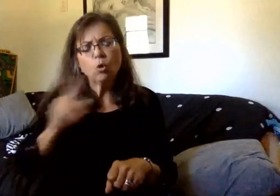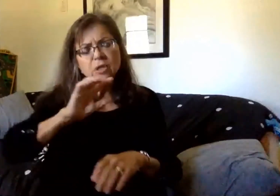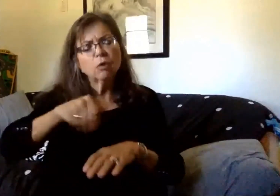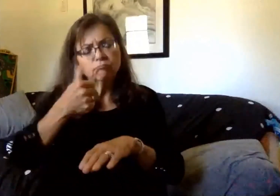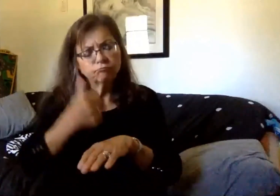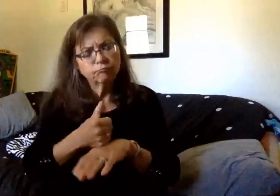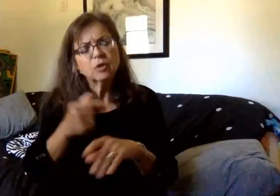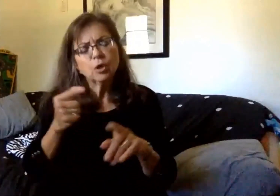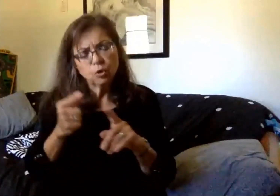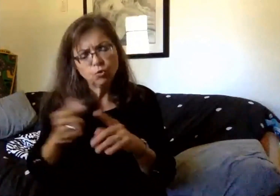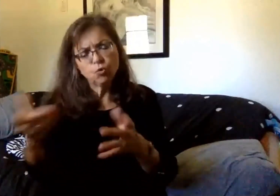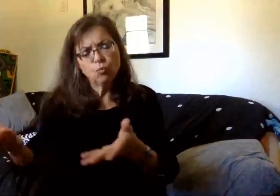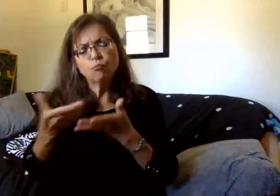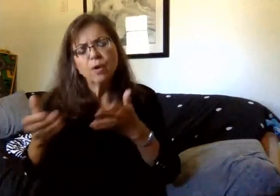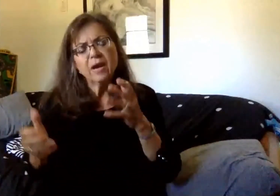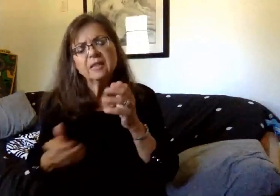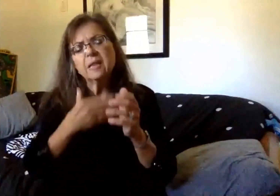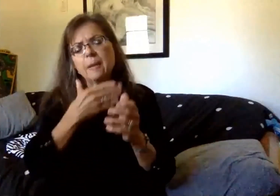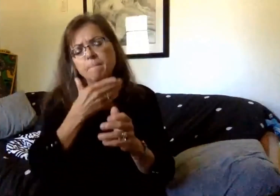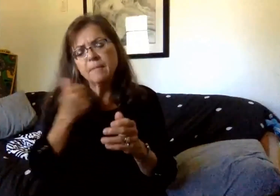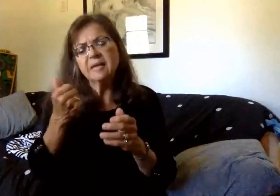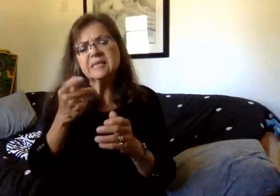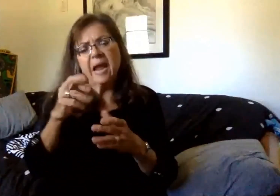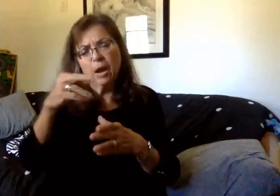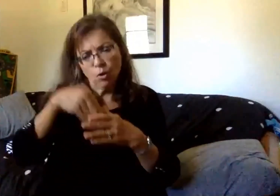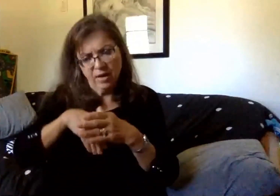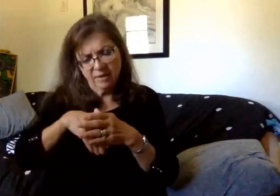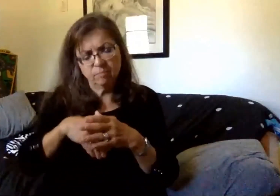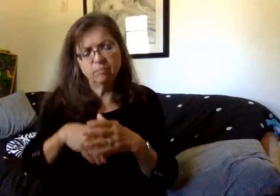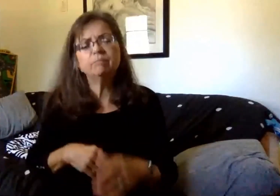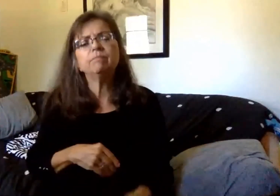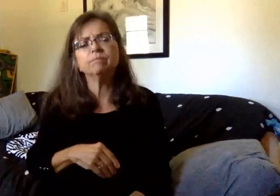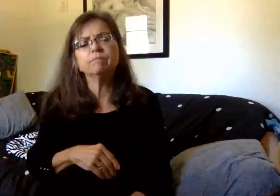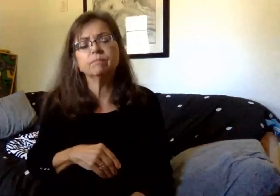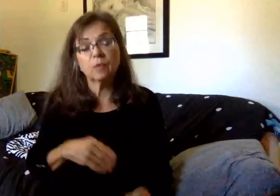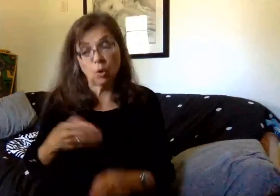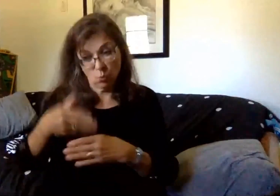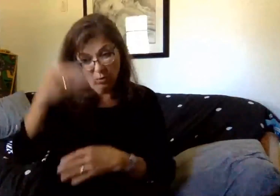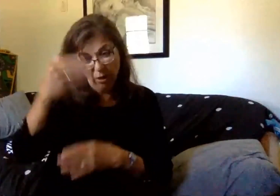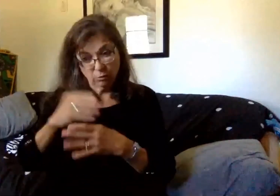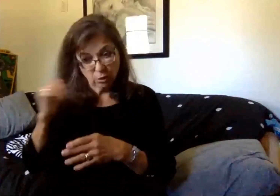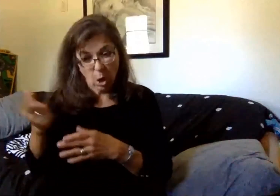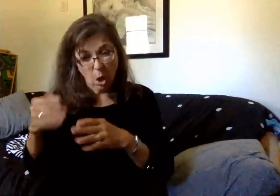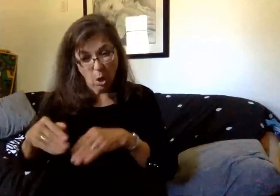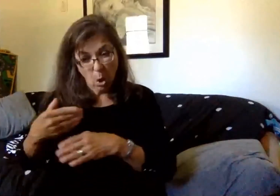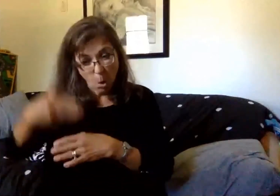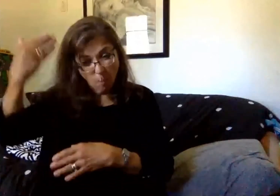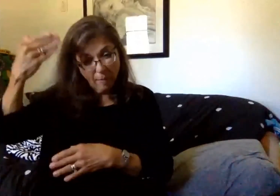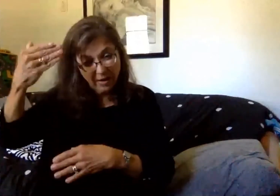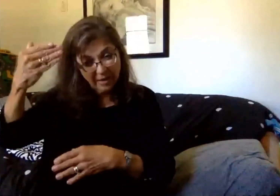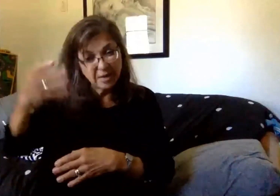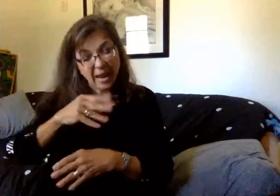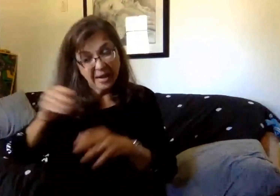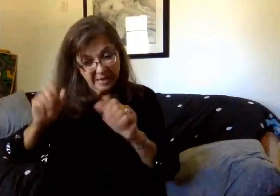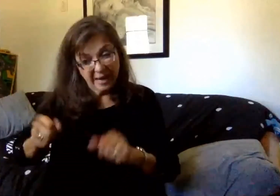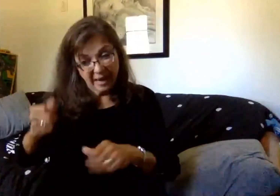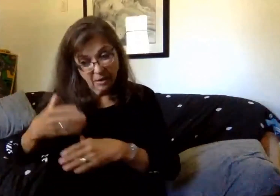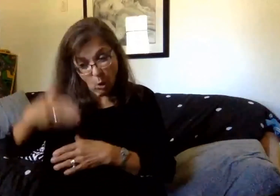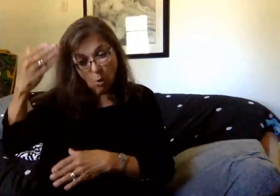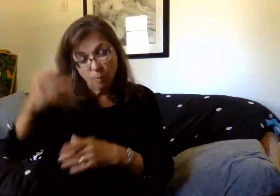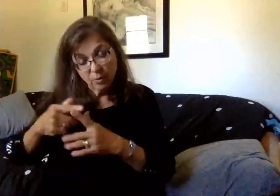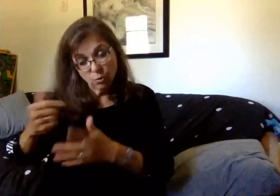fresh air intake for the outside temperatures. Do all windows open and will they be open to assist with ventilation?